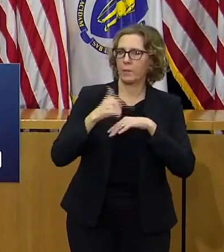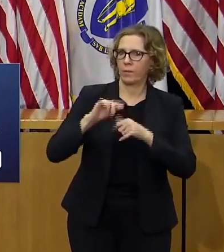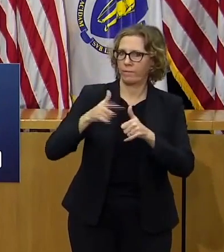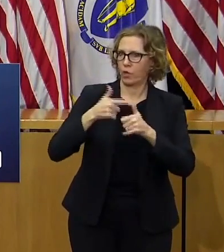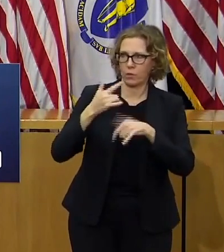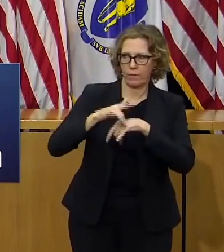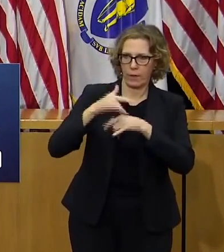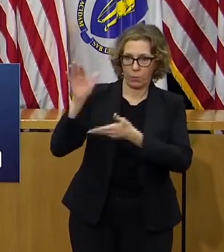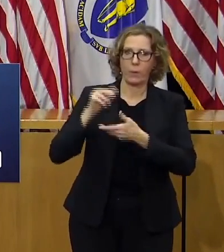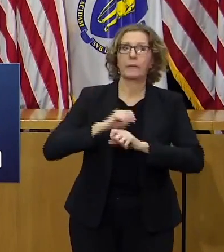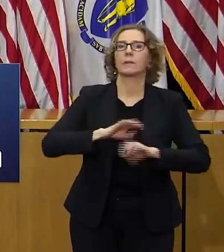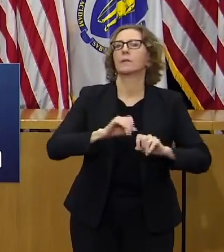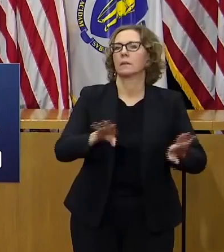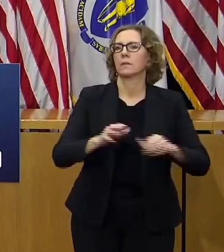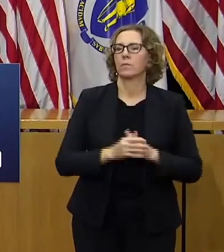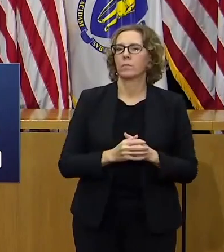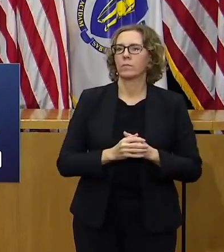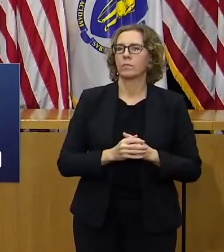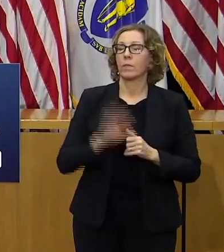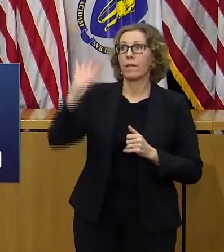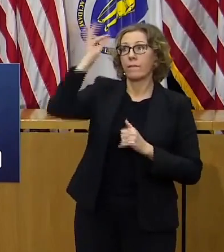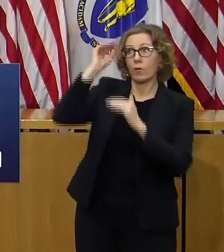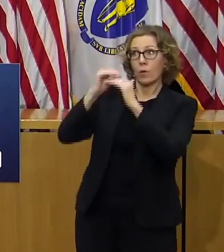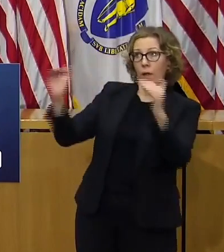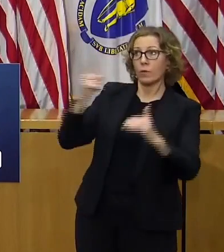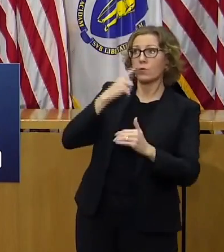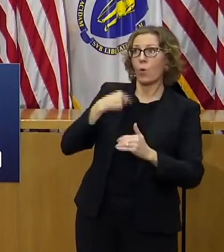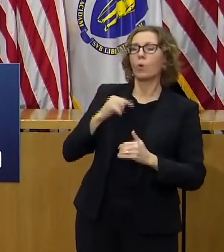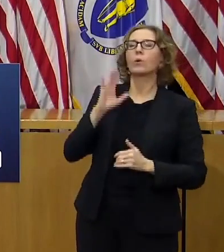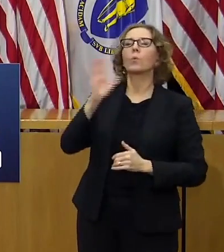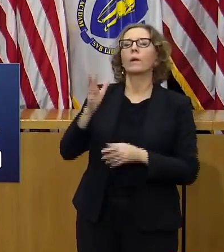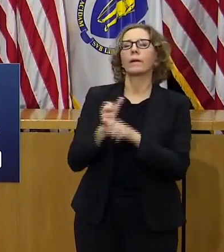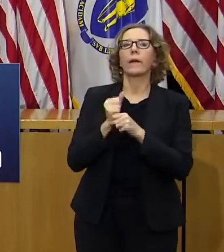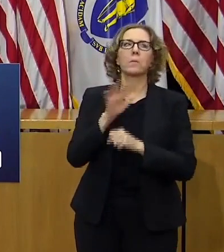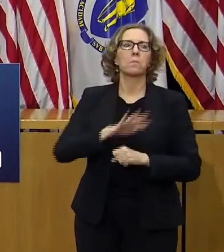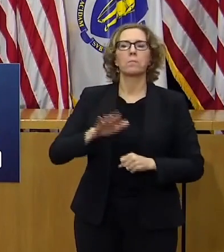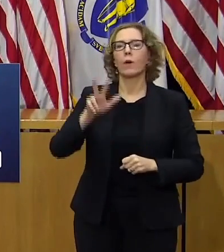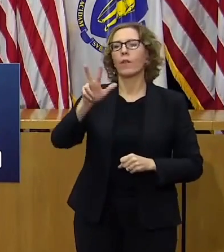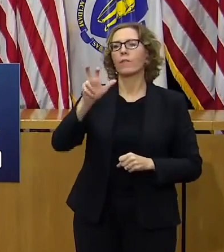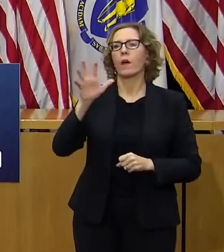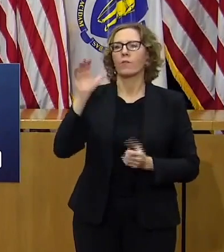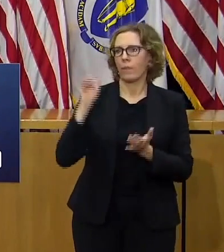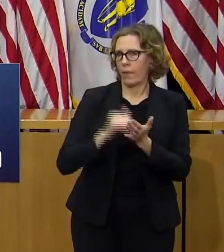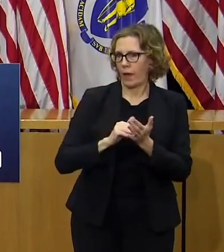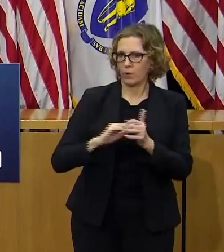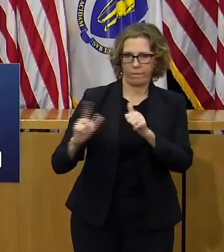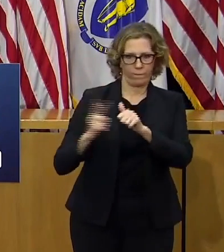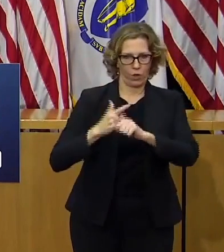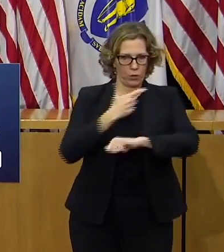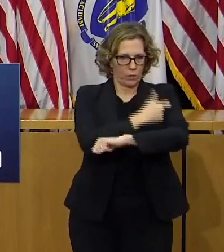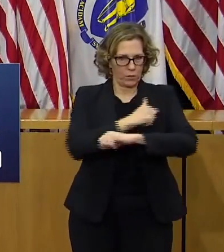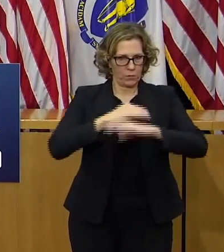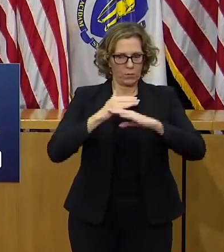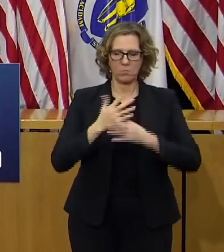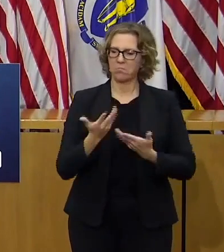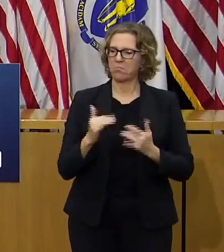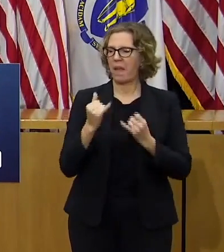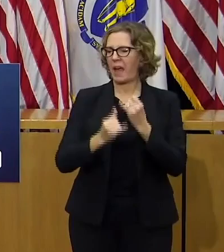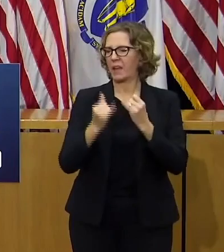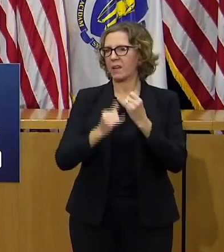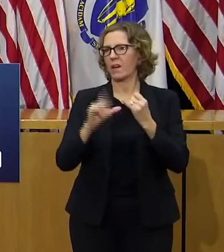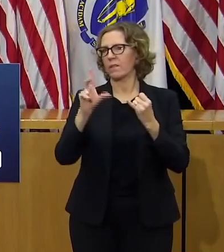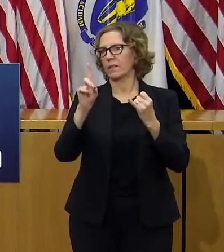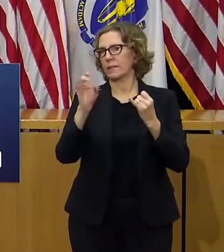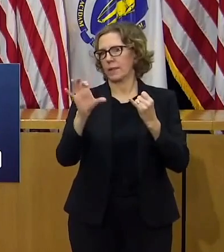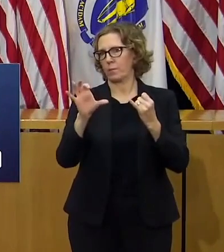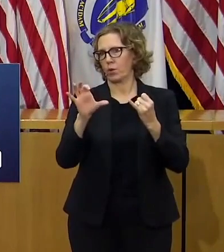and the feds have informed us that we should expect to receive 300 000 first doses by the end of December those doses